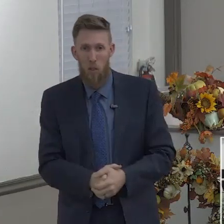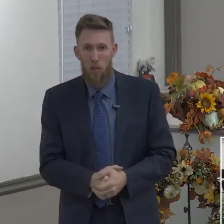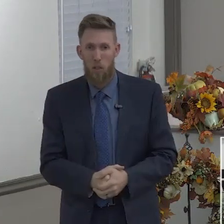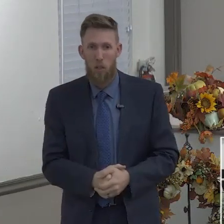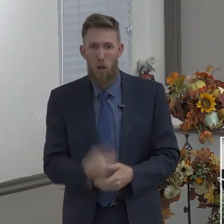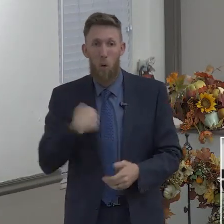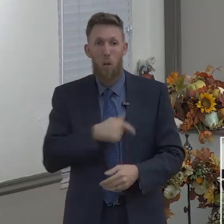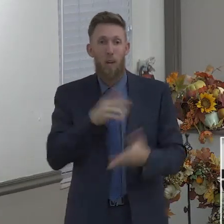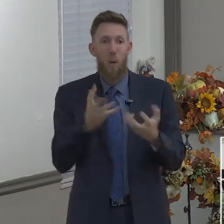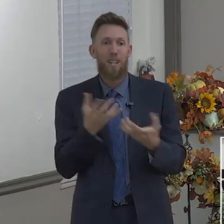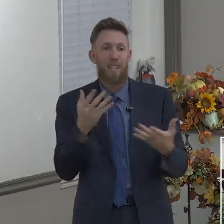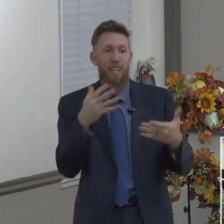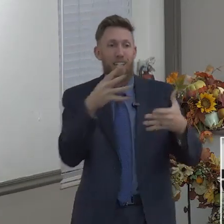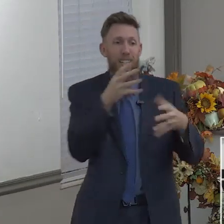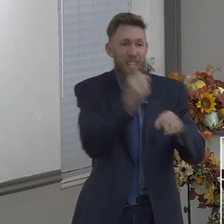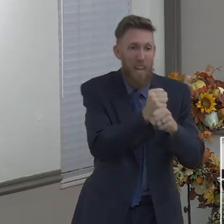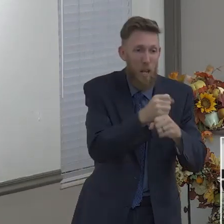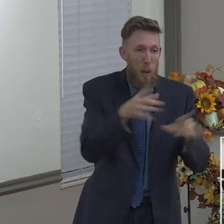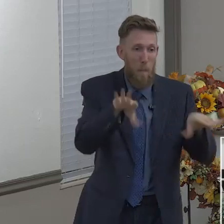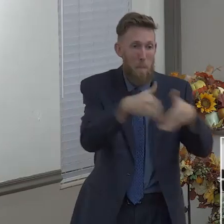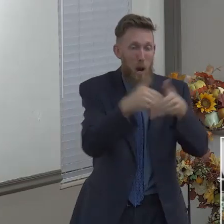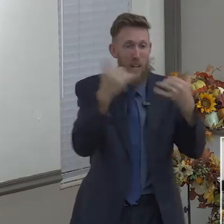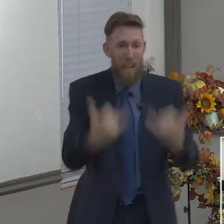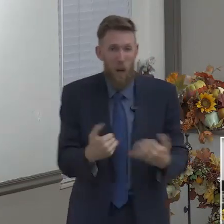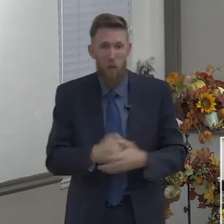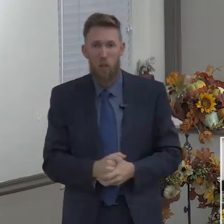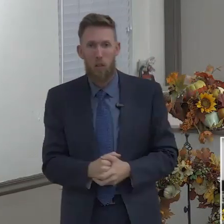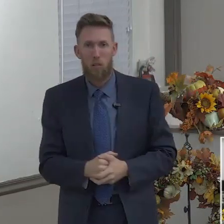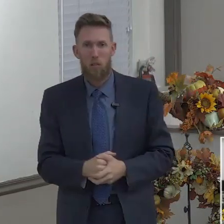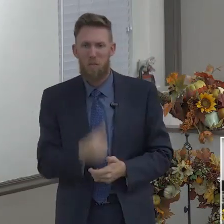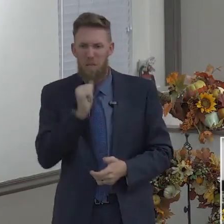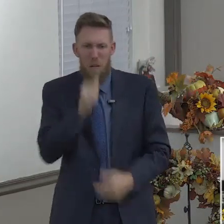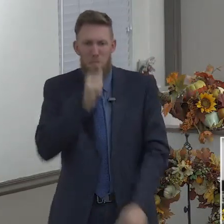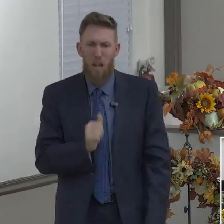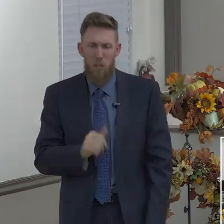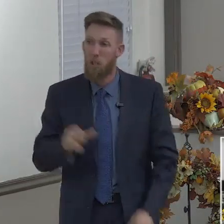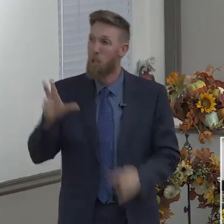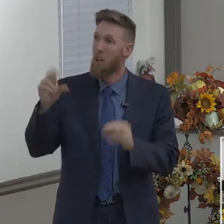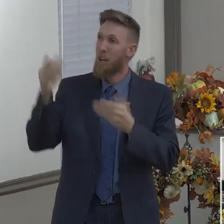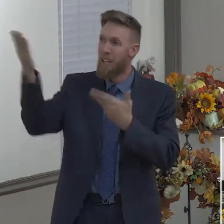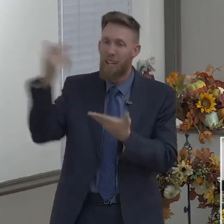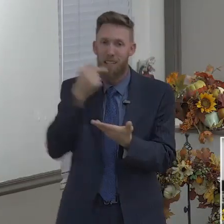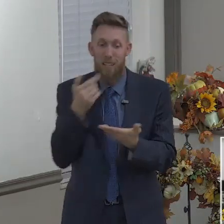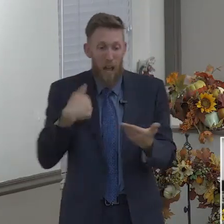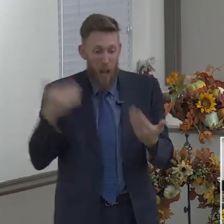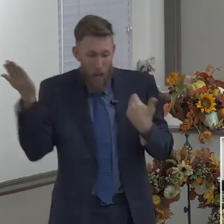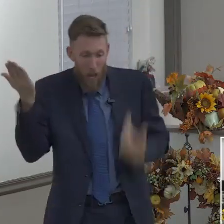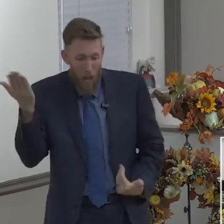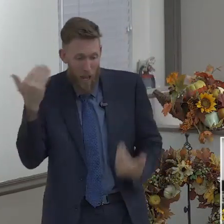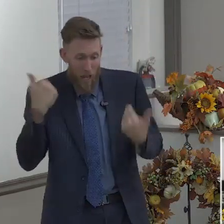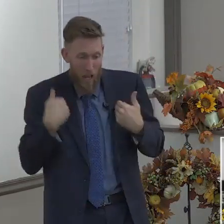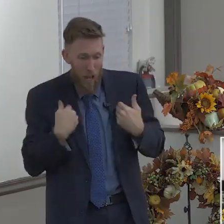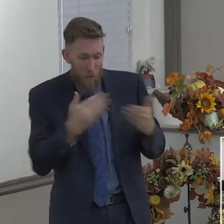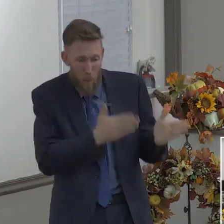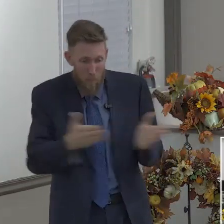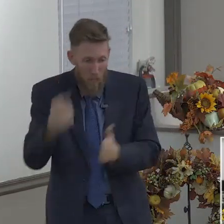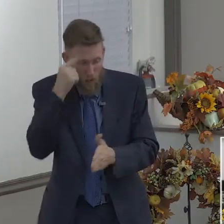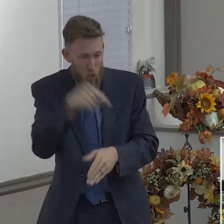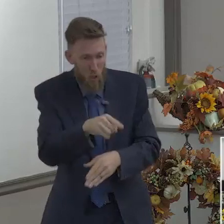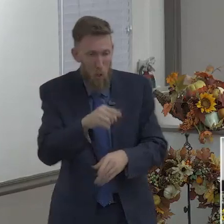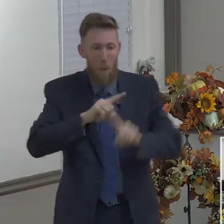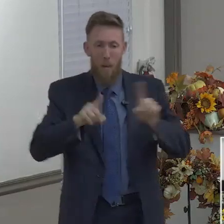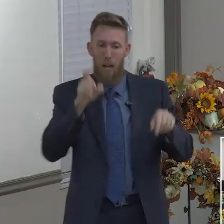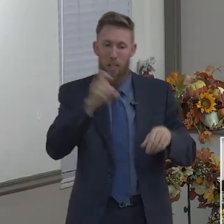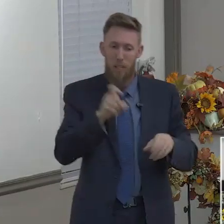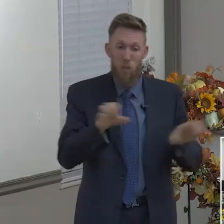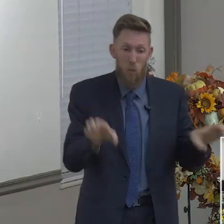hey, I have the will of God for you and I want you to do something first before you receive that promise. That promise that God says,